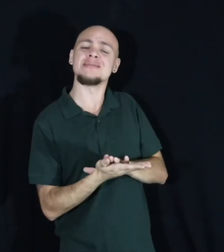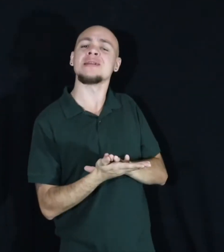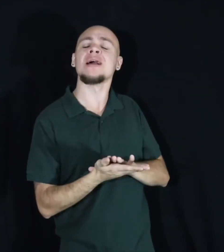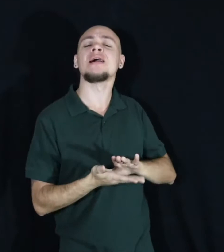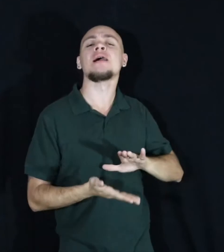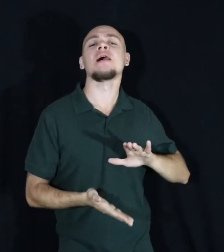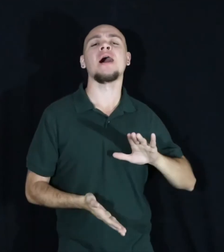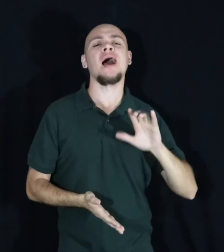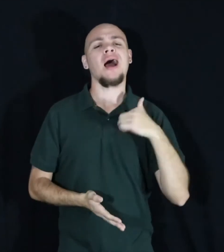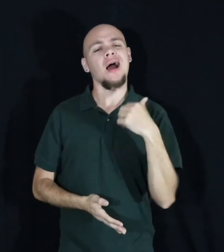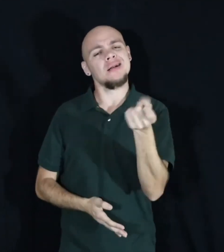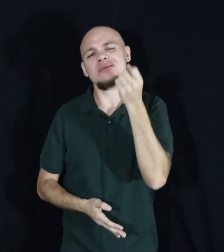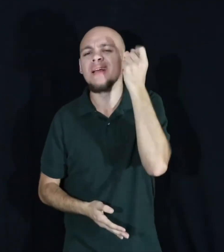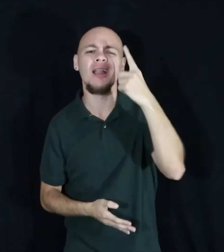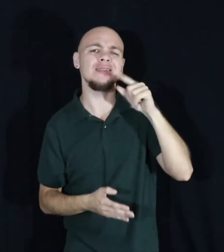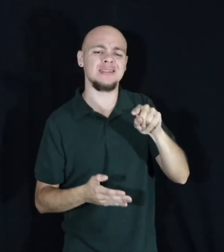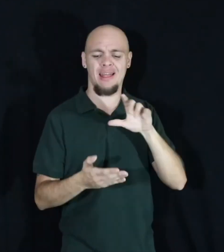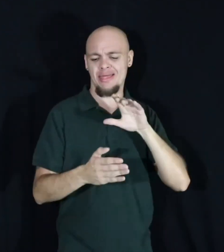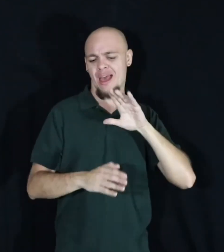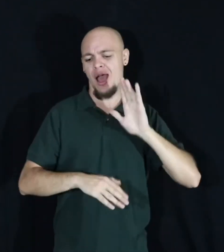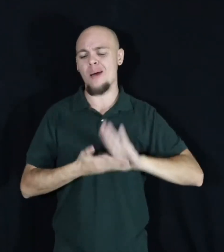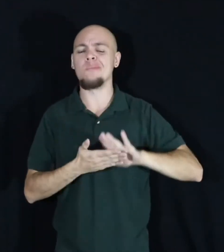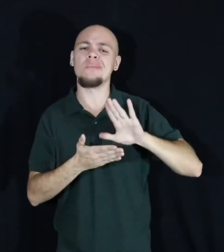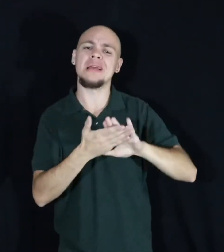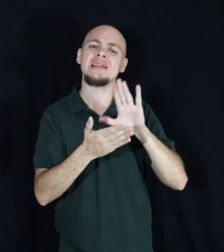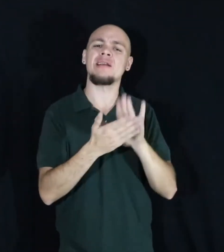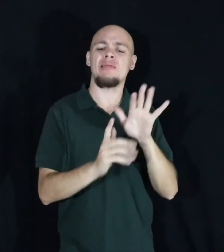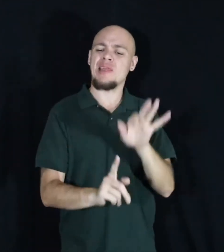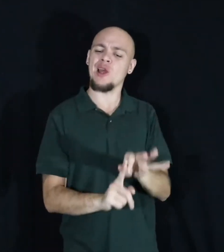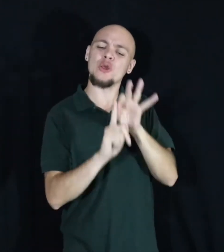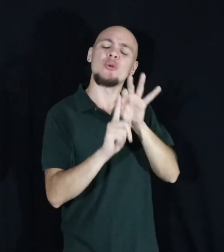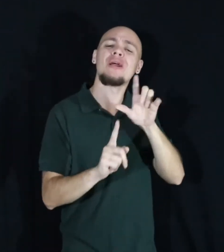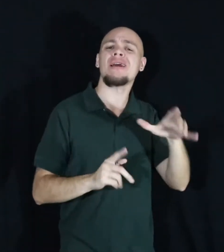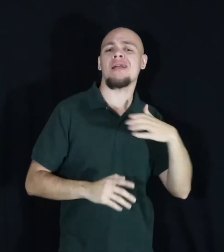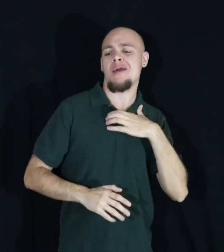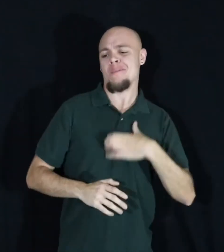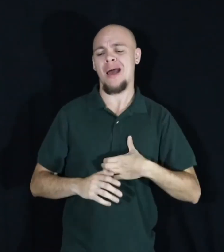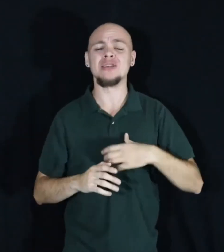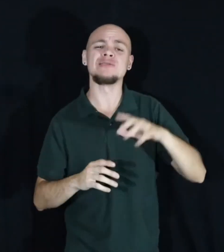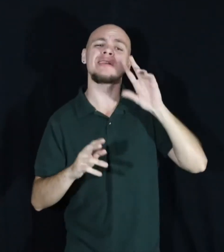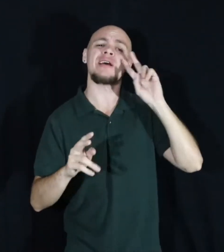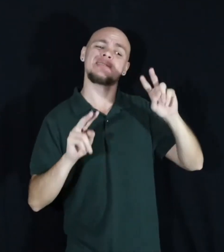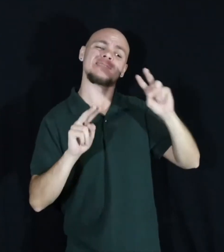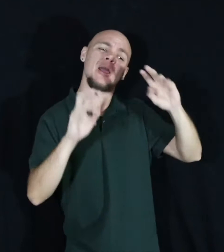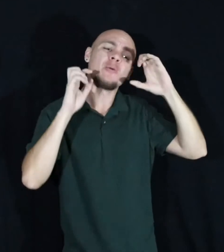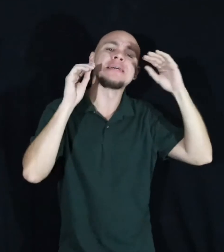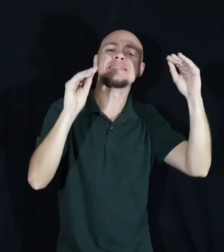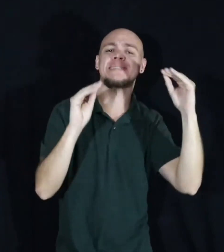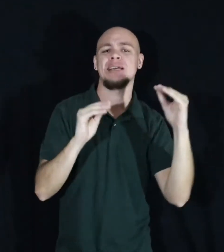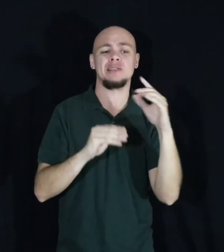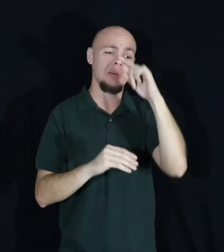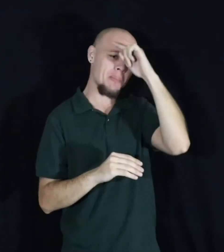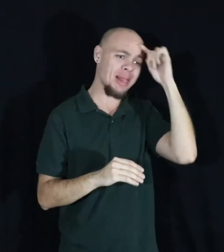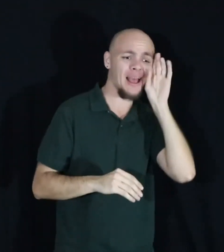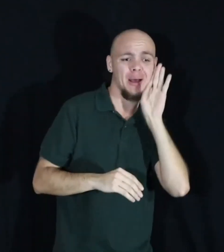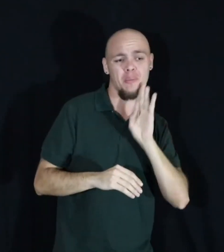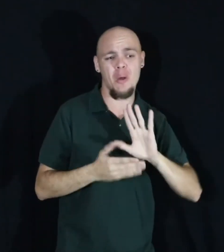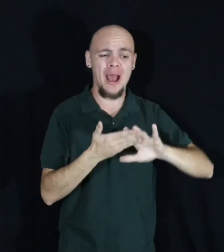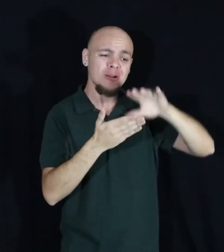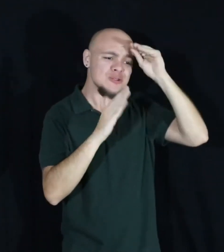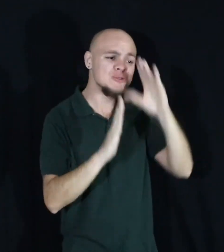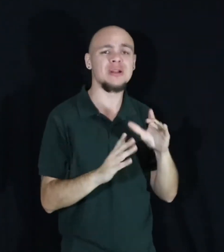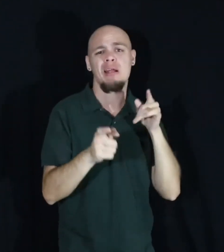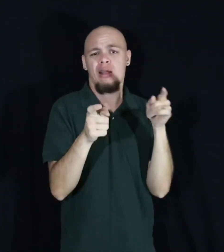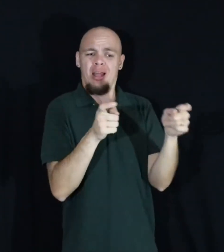Not understanding the upbeat of their unique is passionately sweet. See, teach black and brown students to be